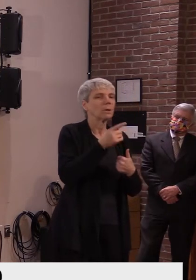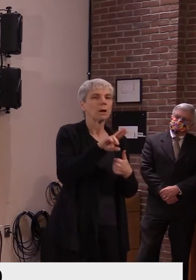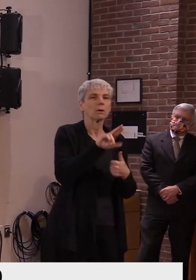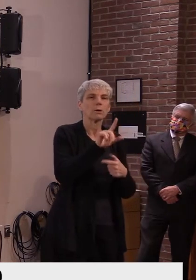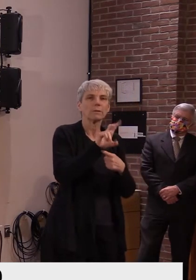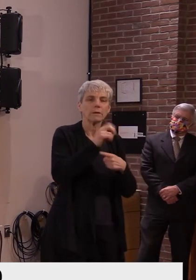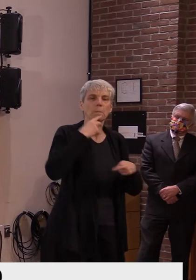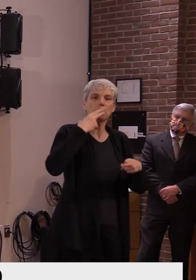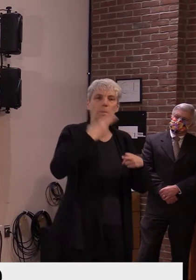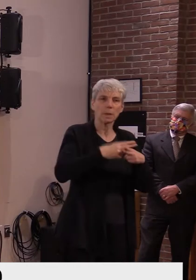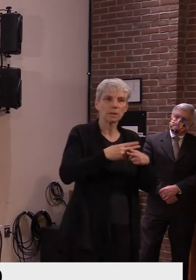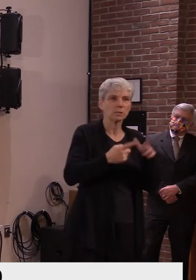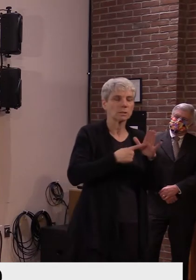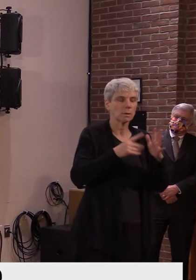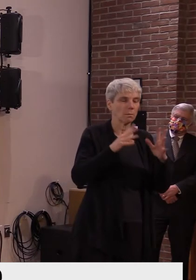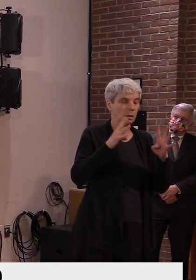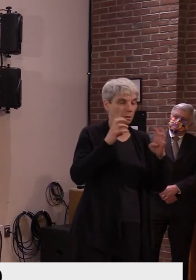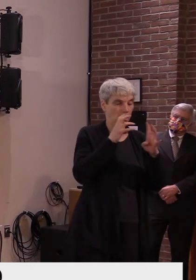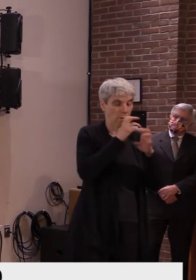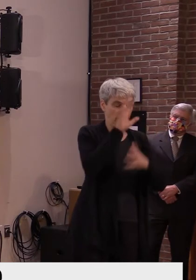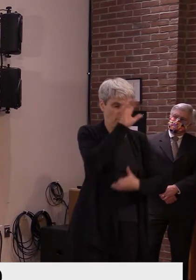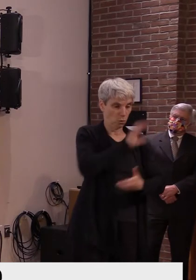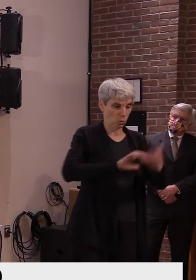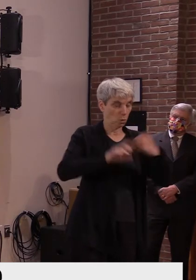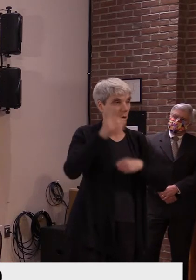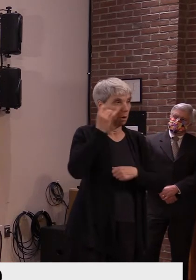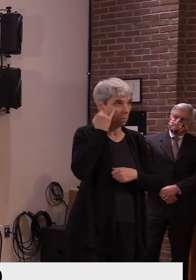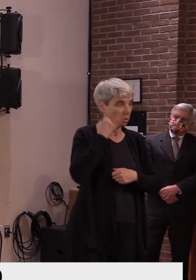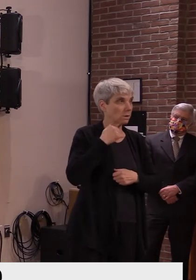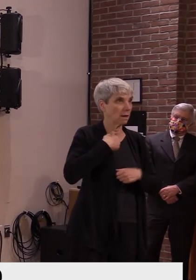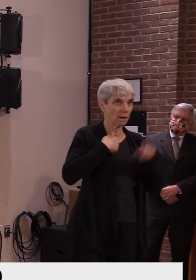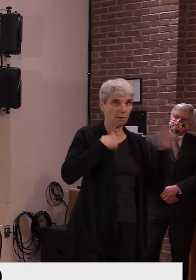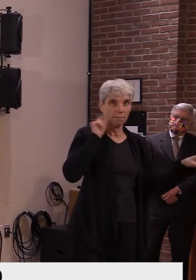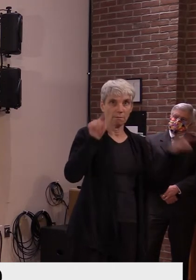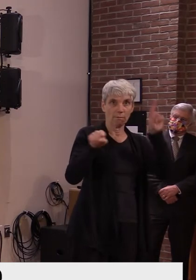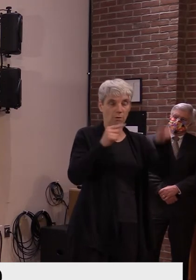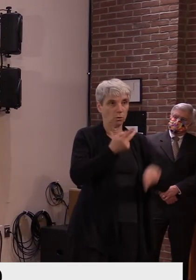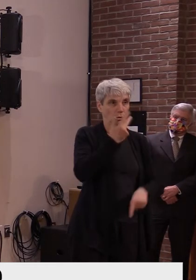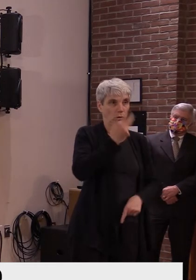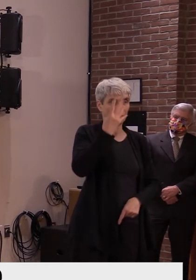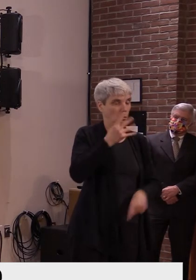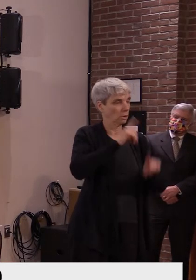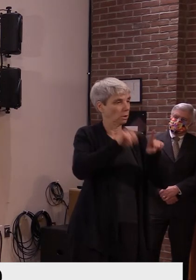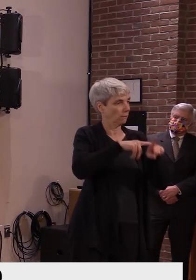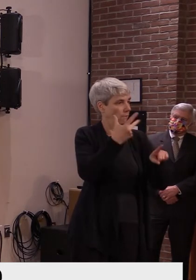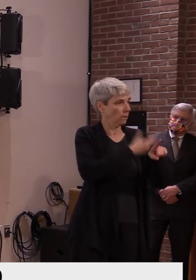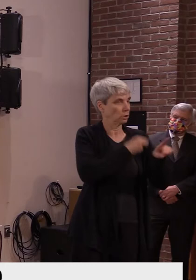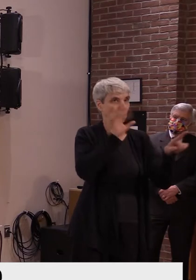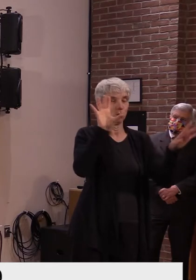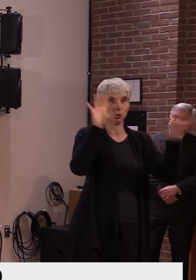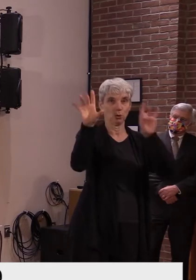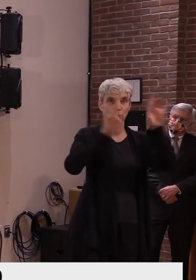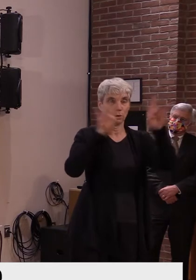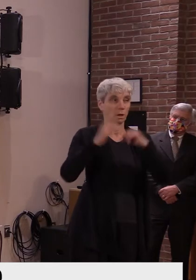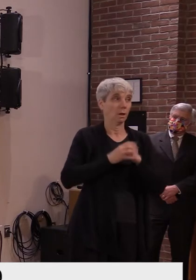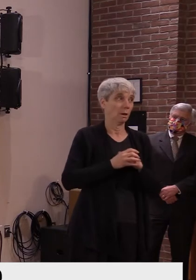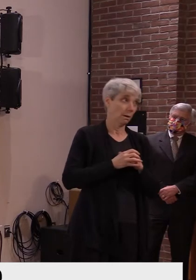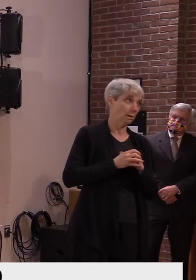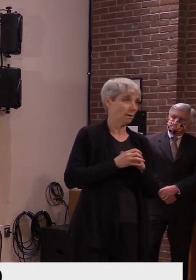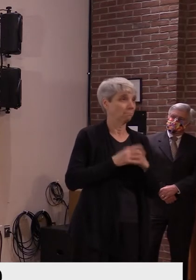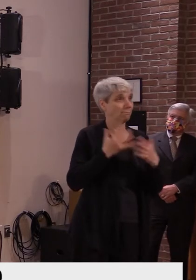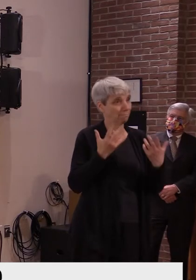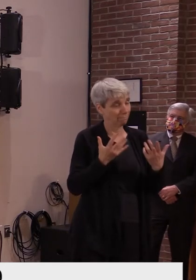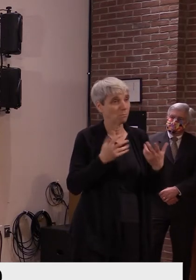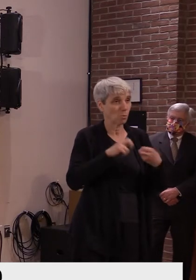about previously, uh, what happens if we have several vaccines out, um, at right now, I say that's kind of going to be a good problem to have,